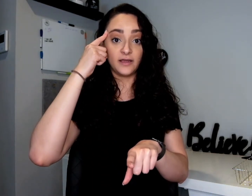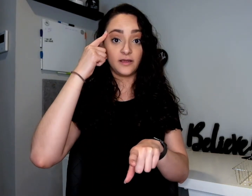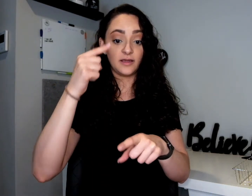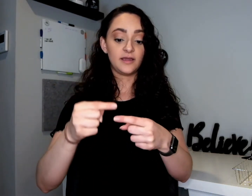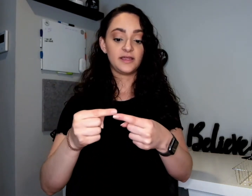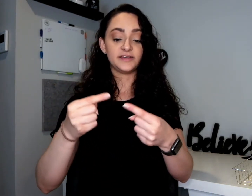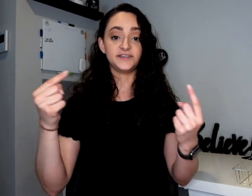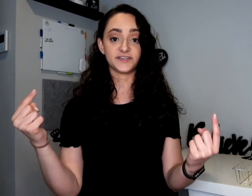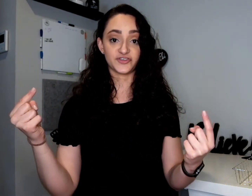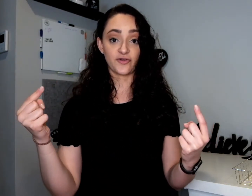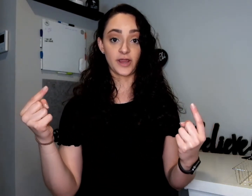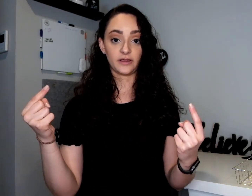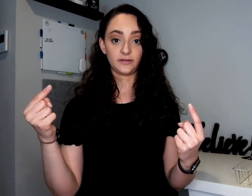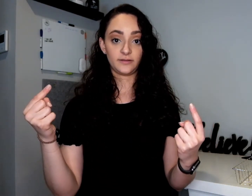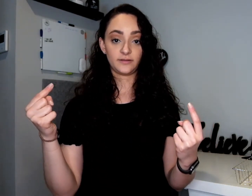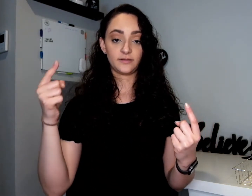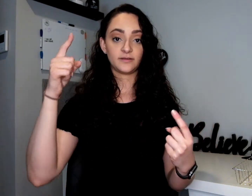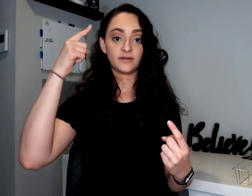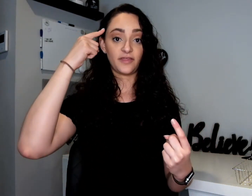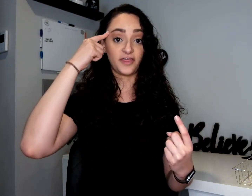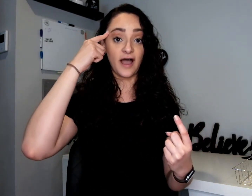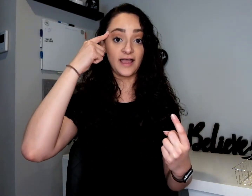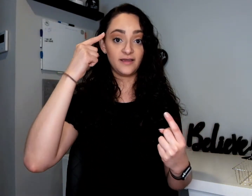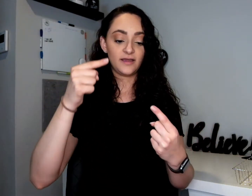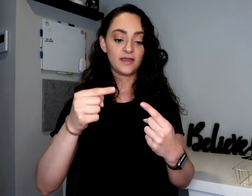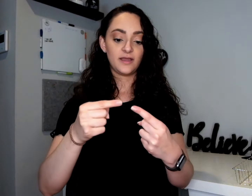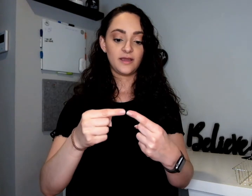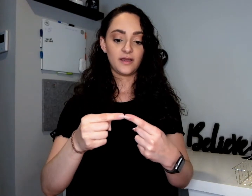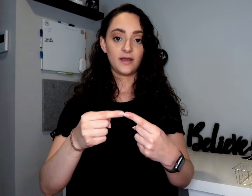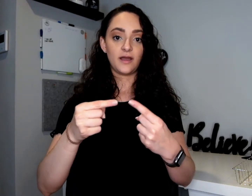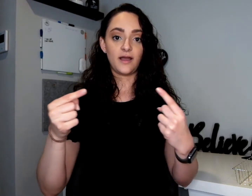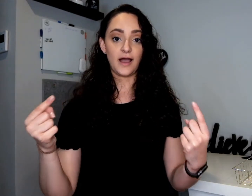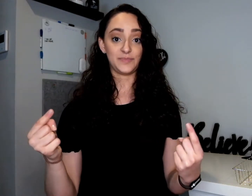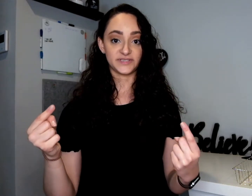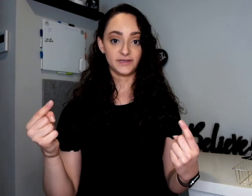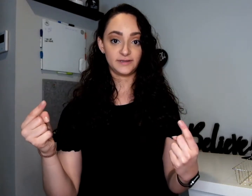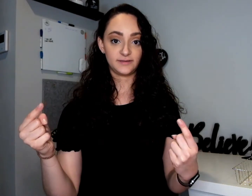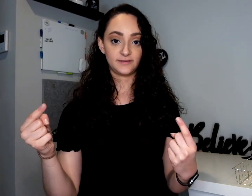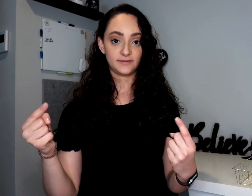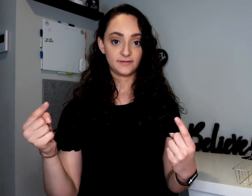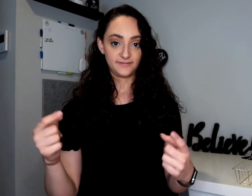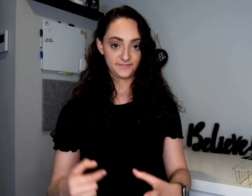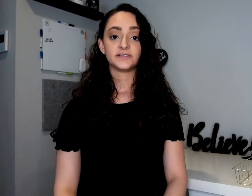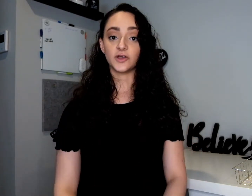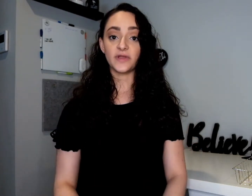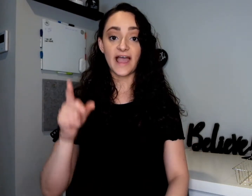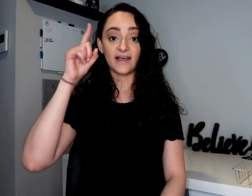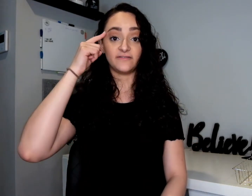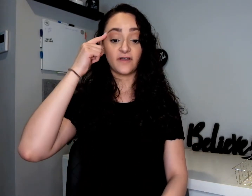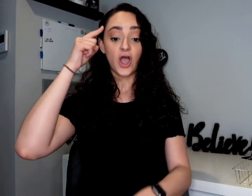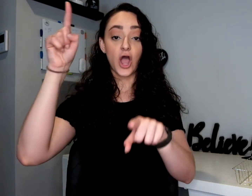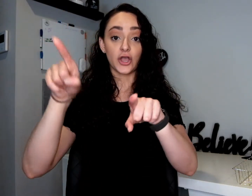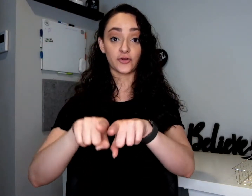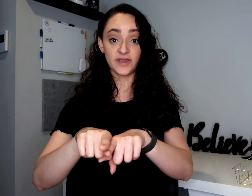disagreeing. Thought. Opposite. So we have agree